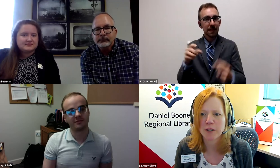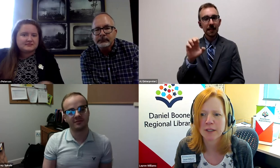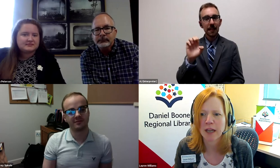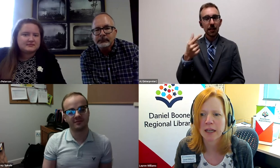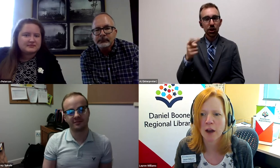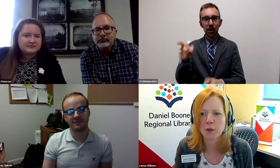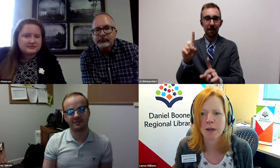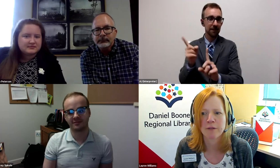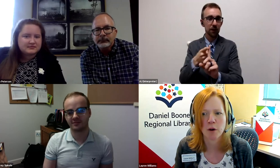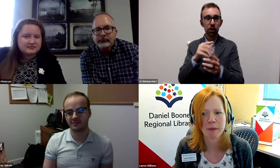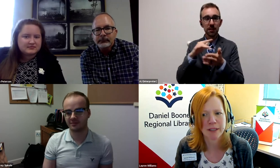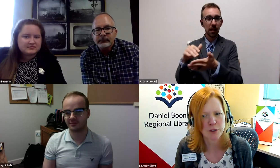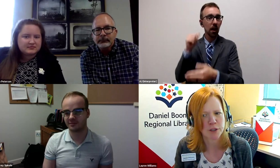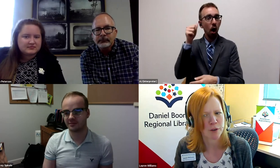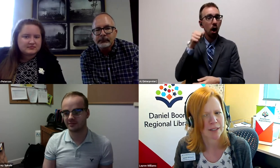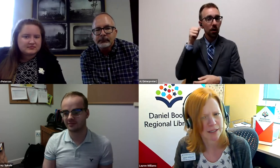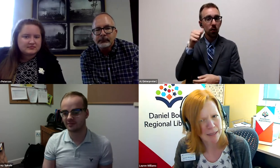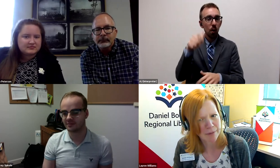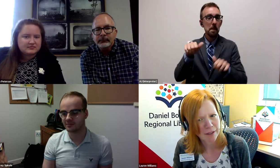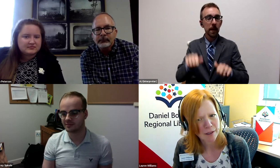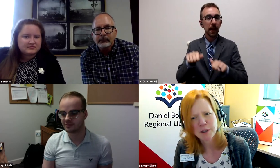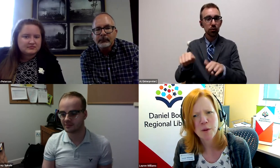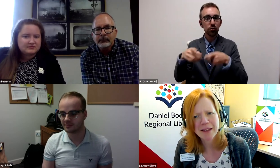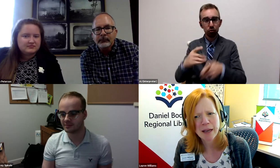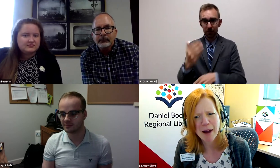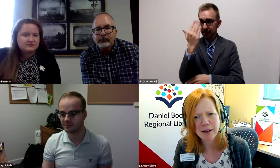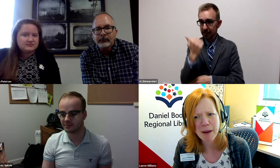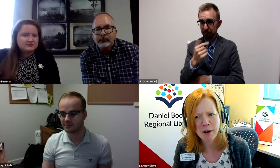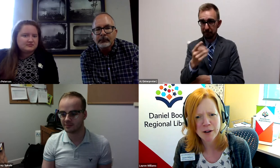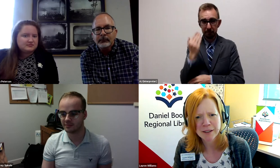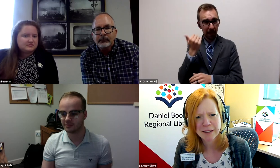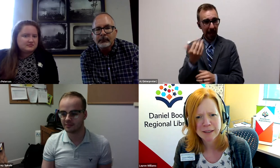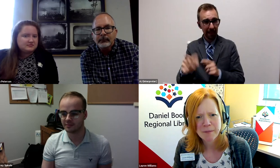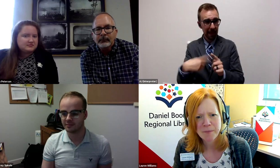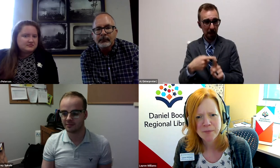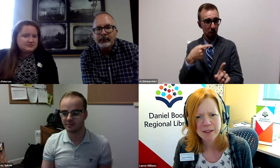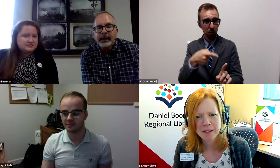being the first to study auditory evoked potentials during sleep. Do you know anything about her?